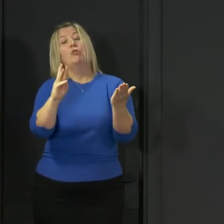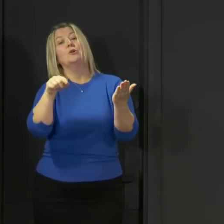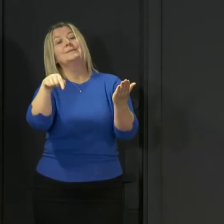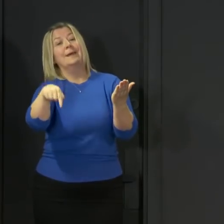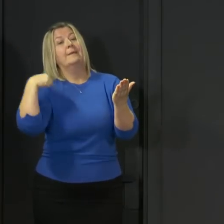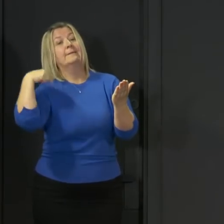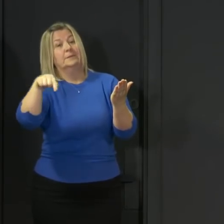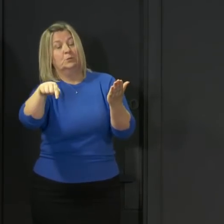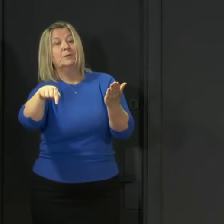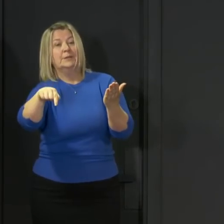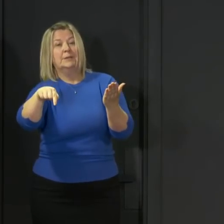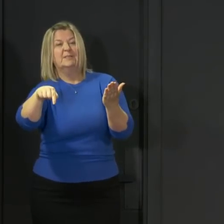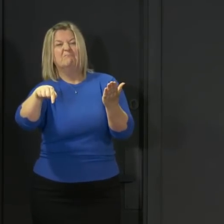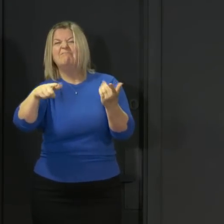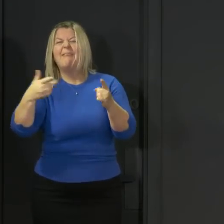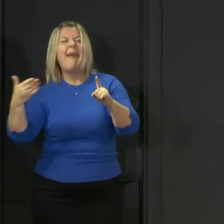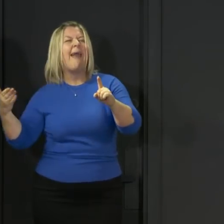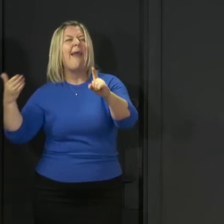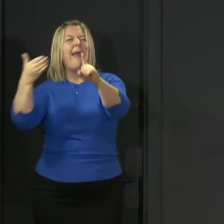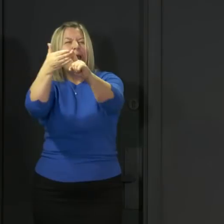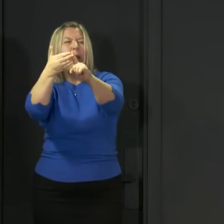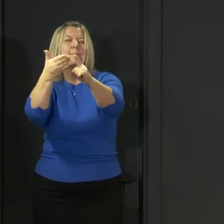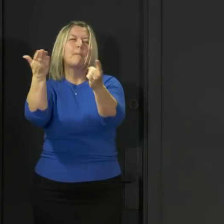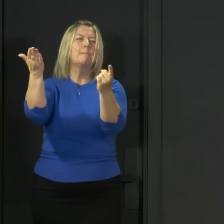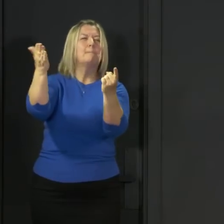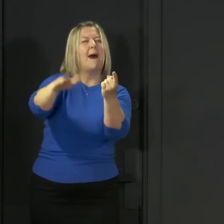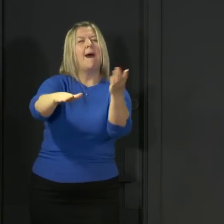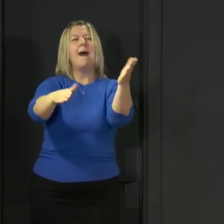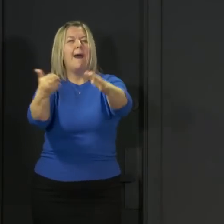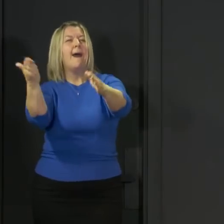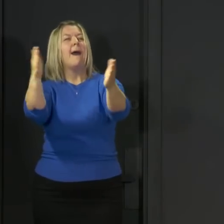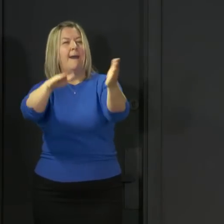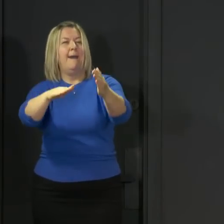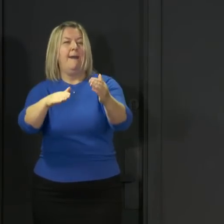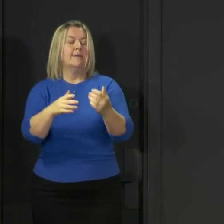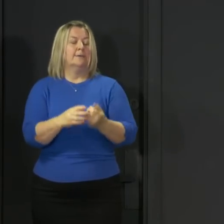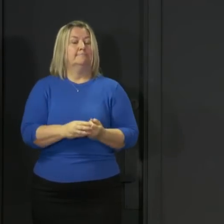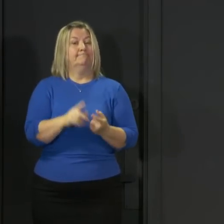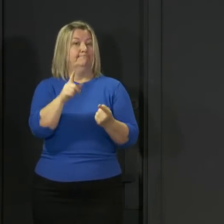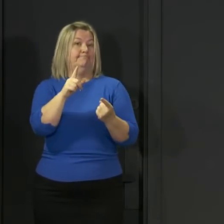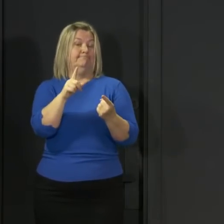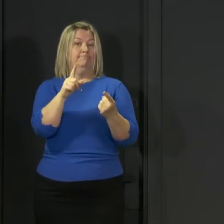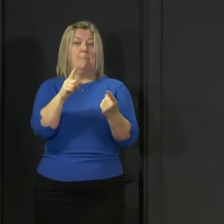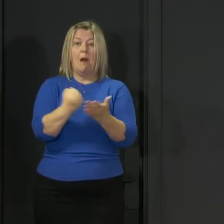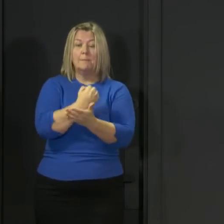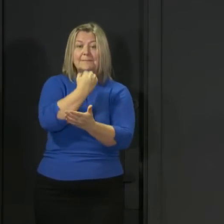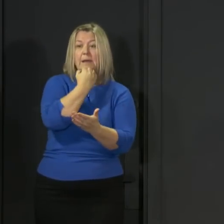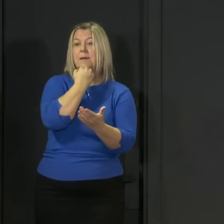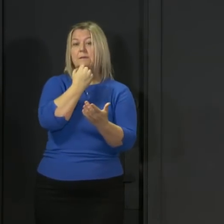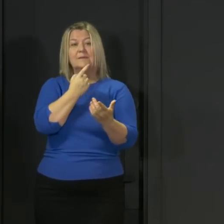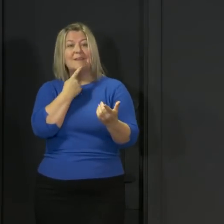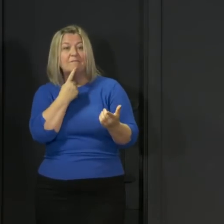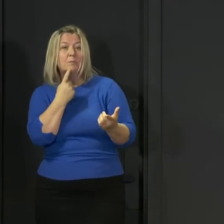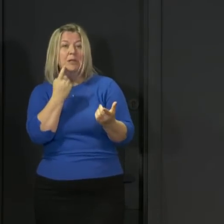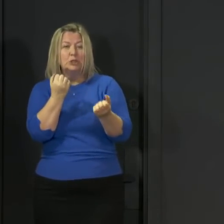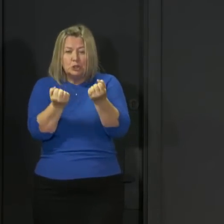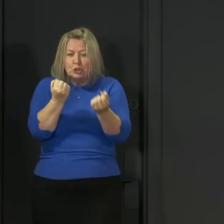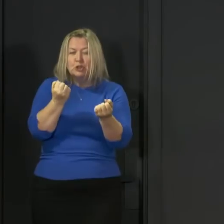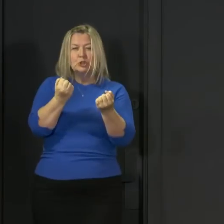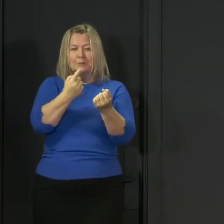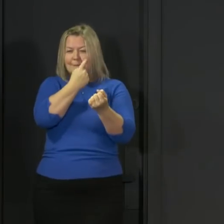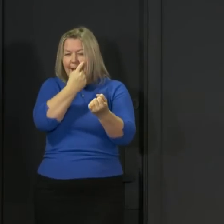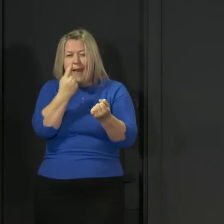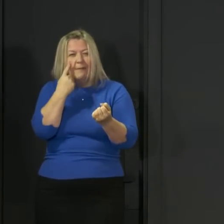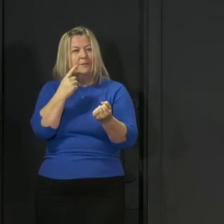our phased approach to easing lockdown measures. This will take account of the up-to-date estimates of the transmission rate,